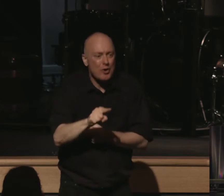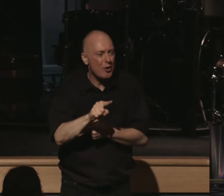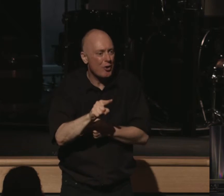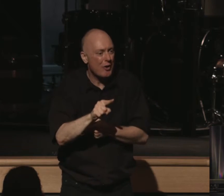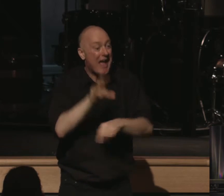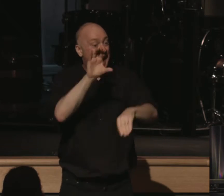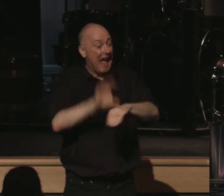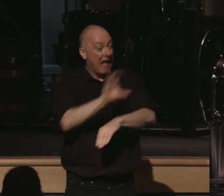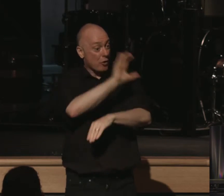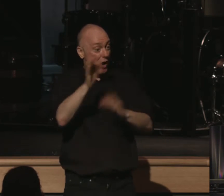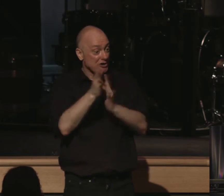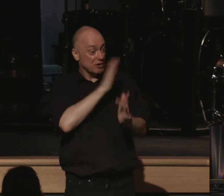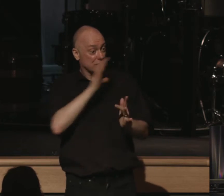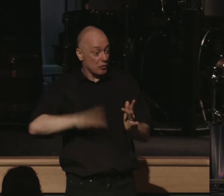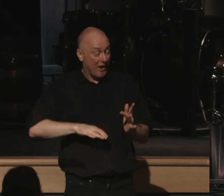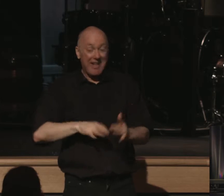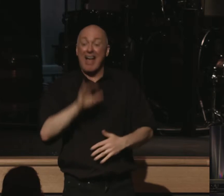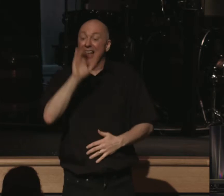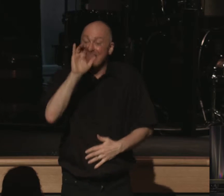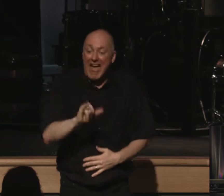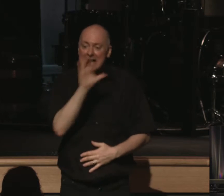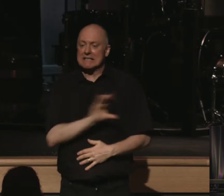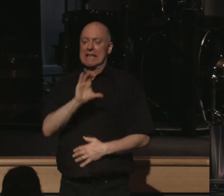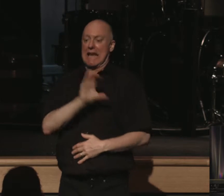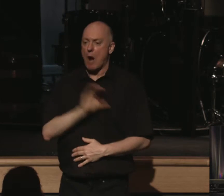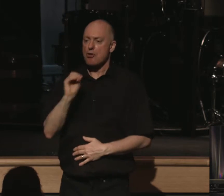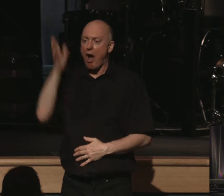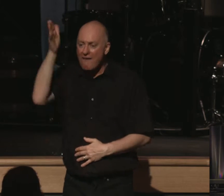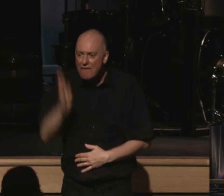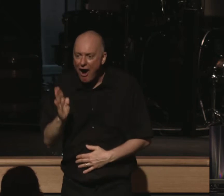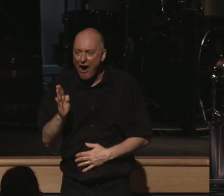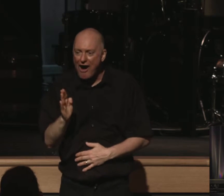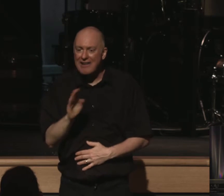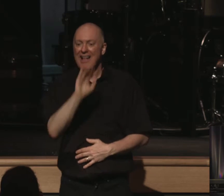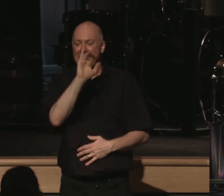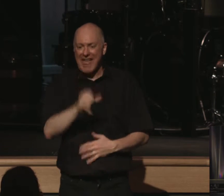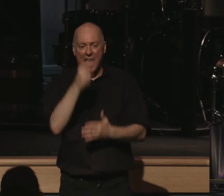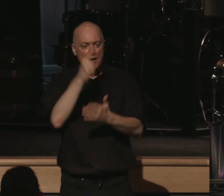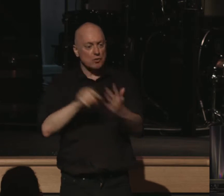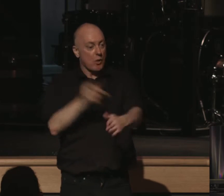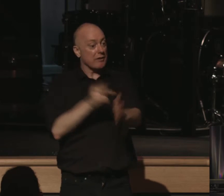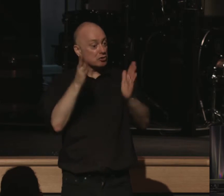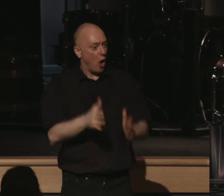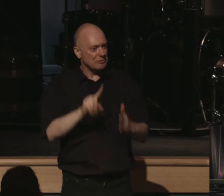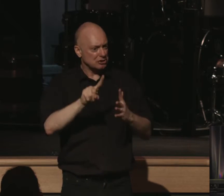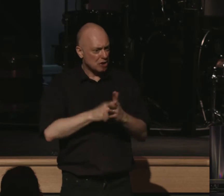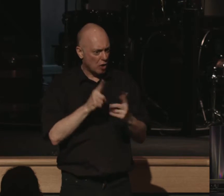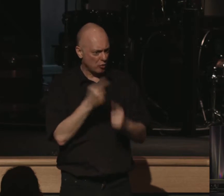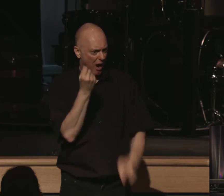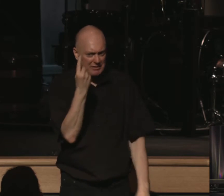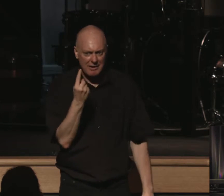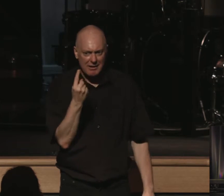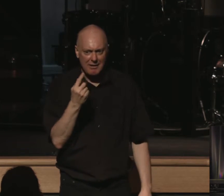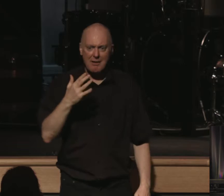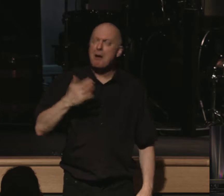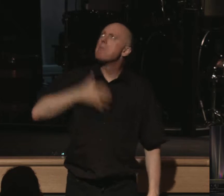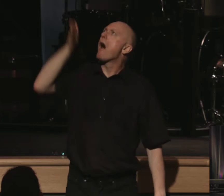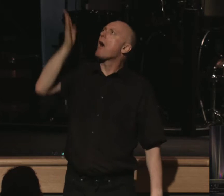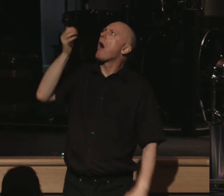what's given at the cross of Jesus Christ. This is the character of our God. And this is what the psalmist starts to understand. My God is gracious.